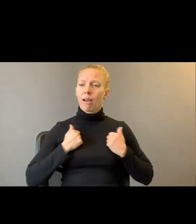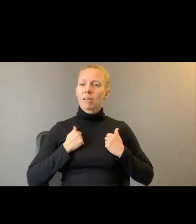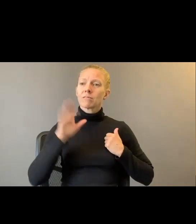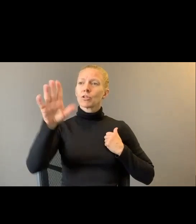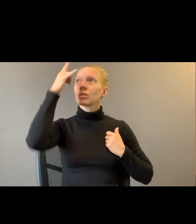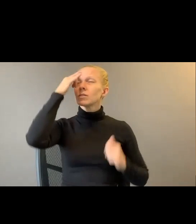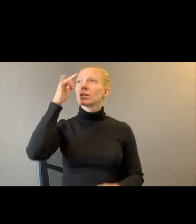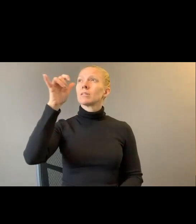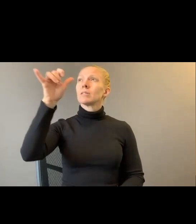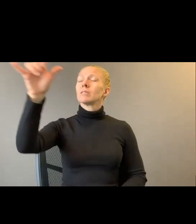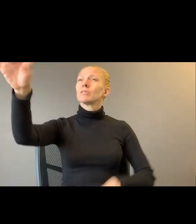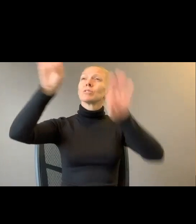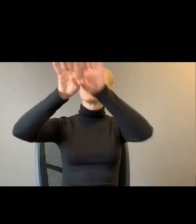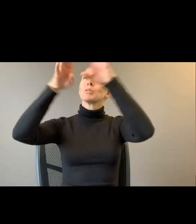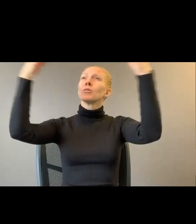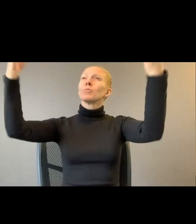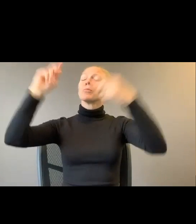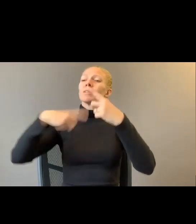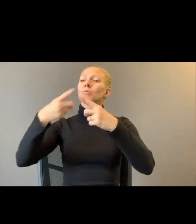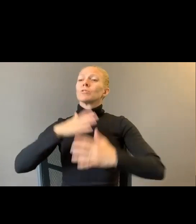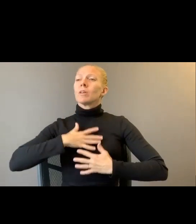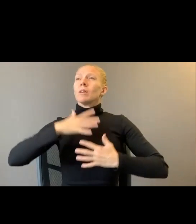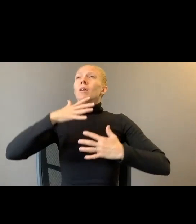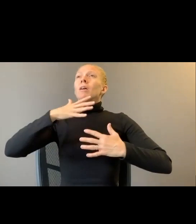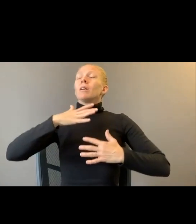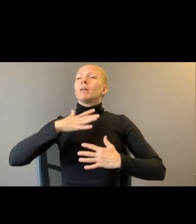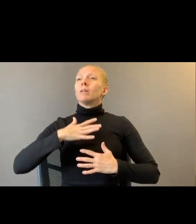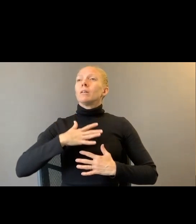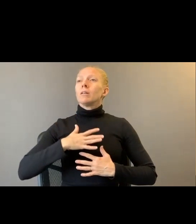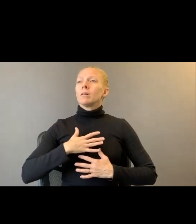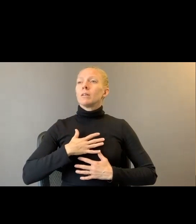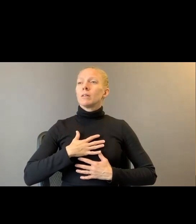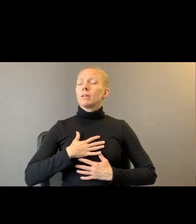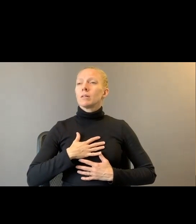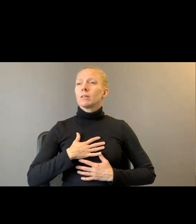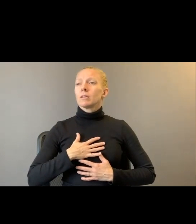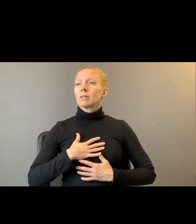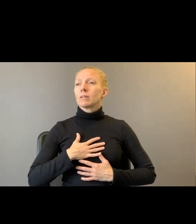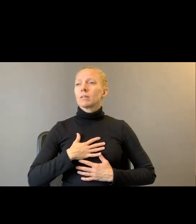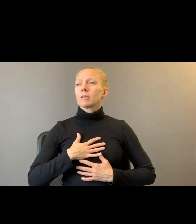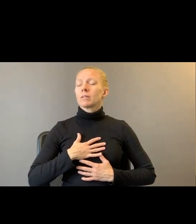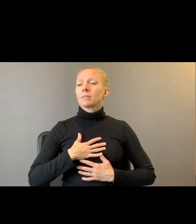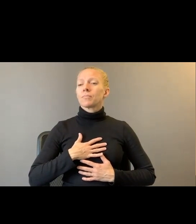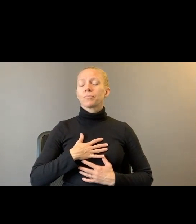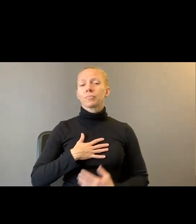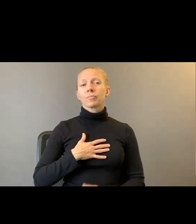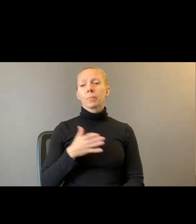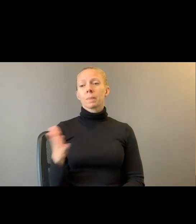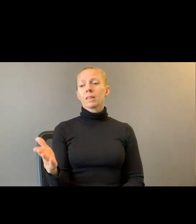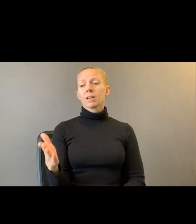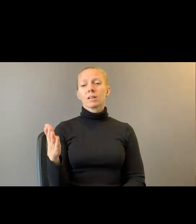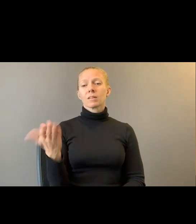air and her stopped. And I, she was last seen dying.